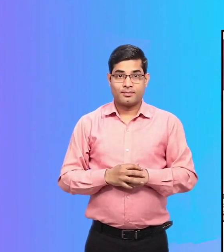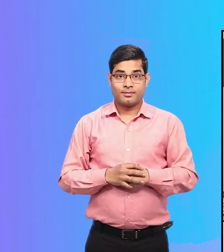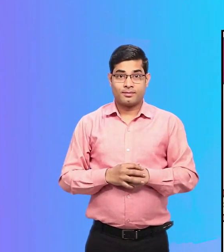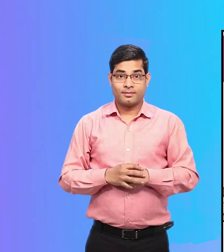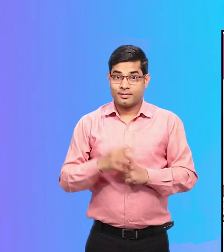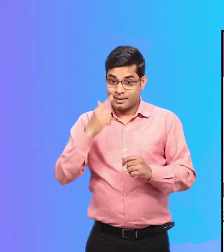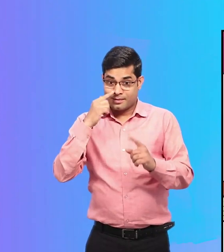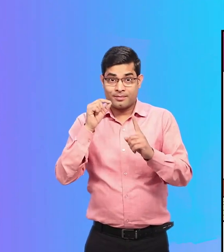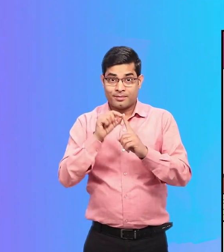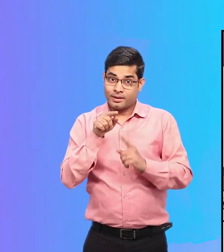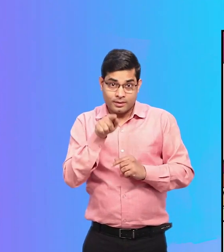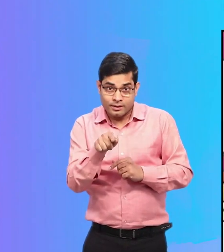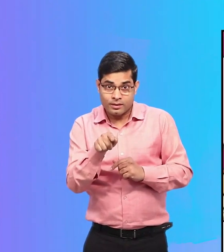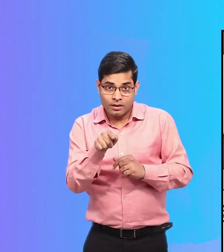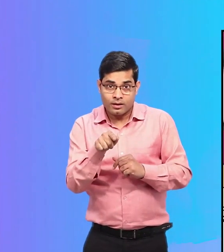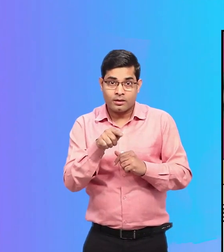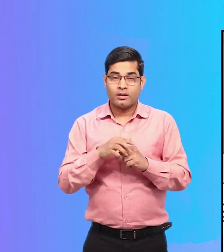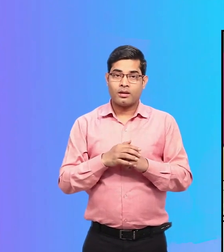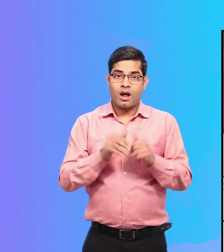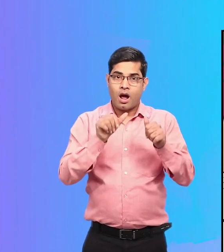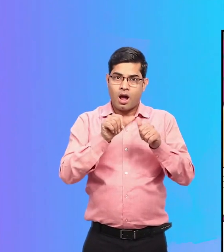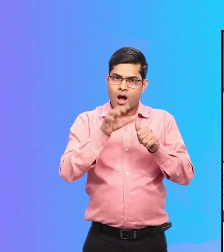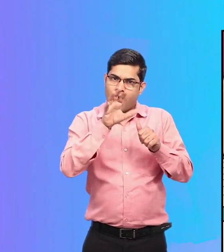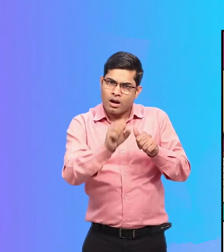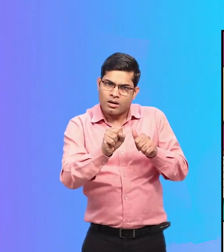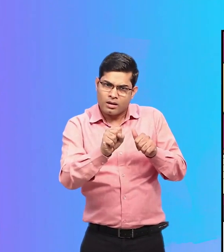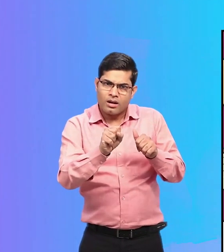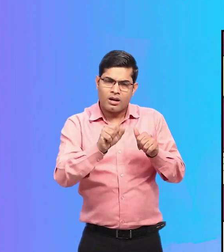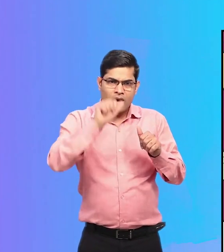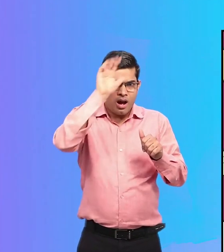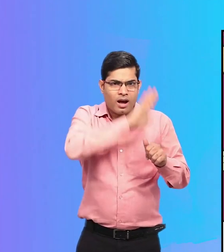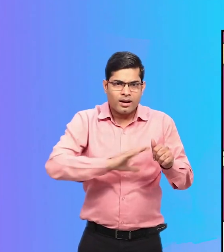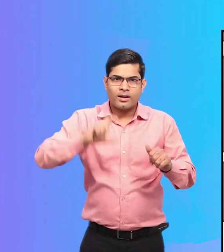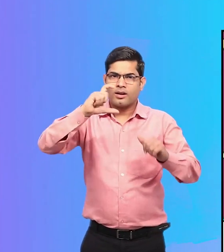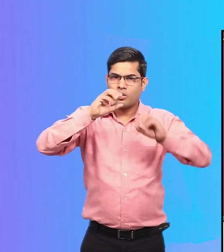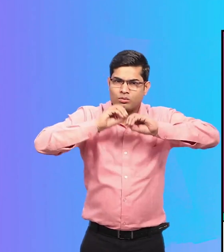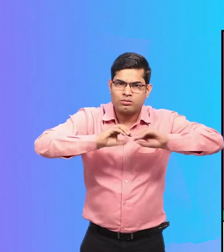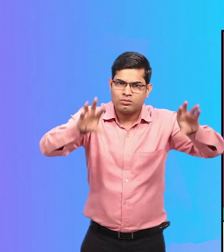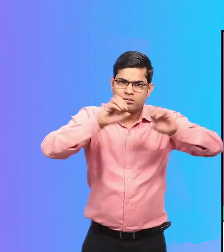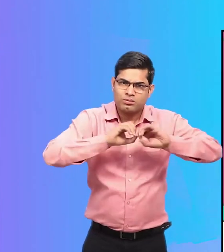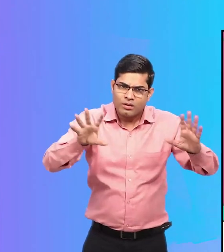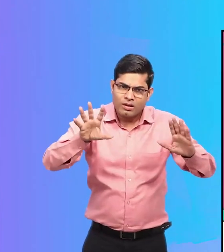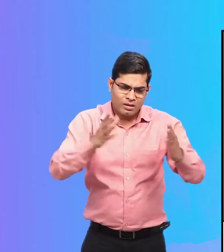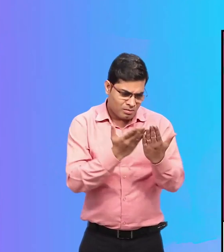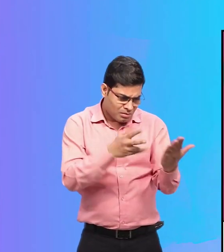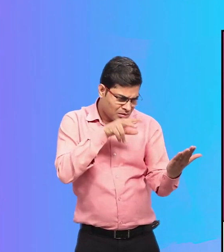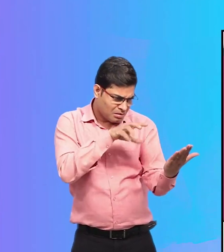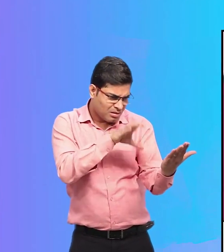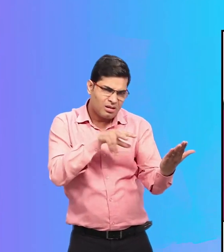Priya looks at the Accessible India campaign logo in the newspaper and asks her mother,